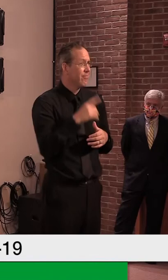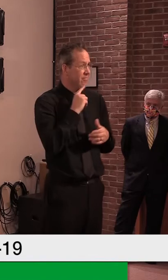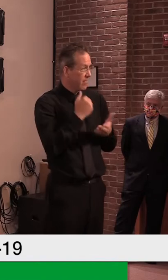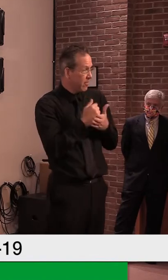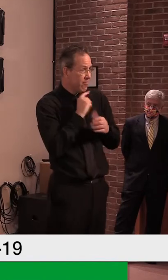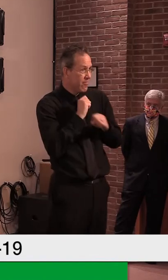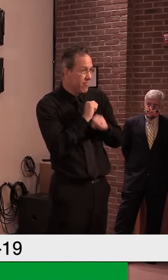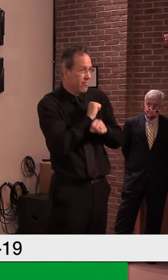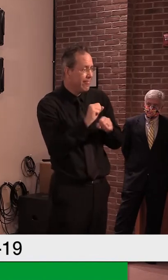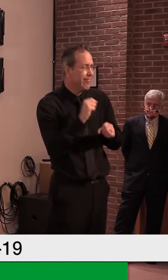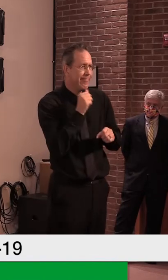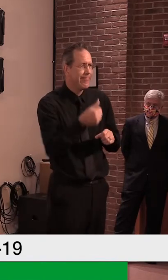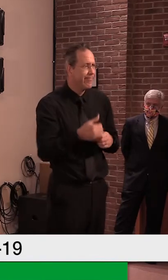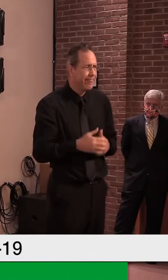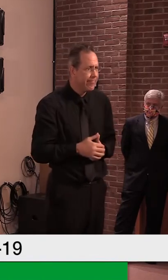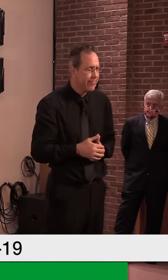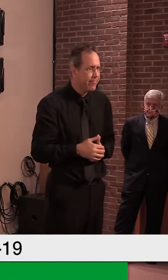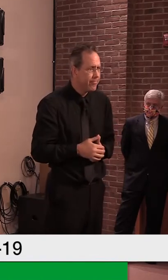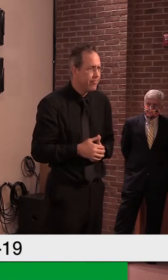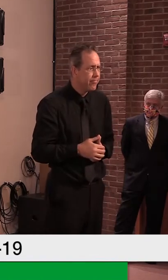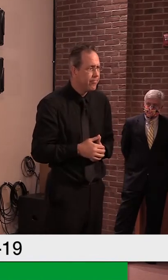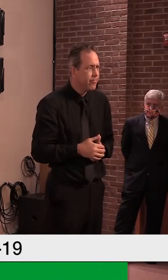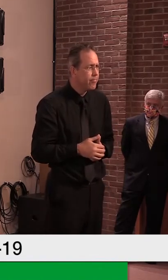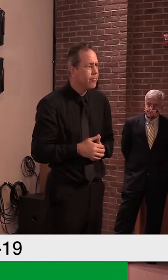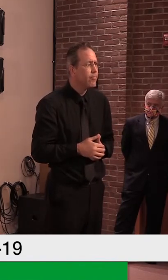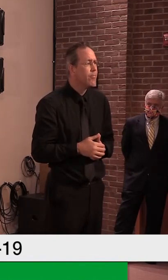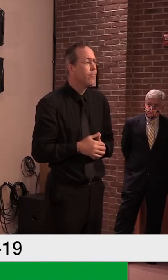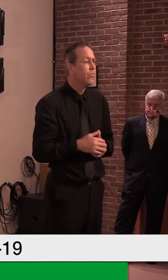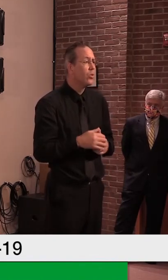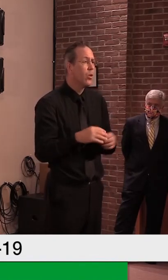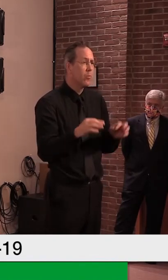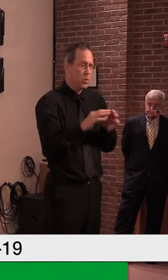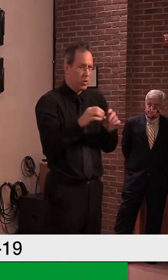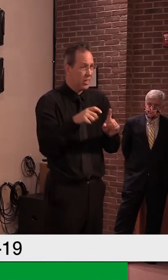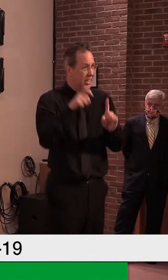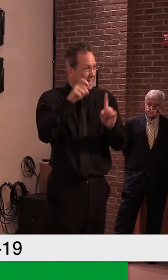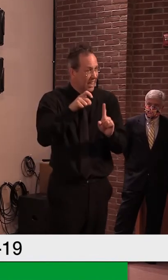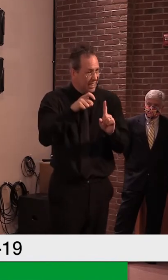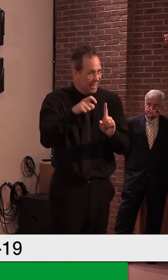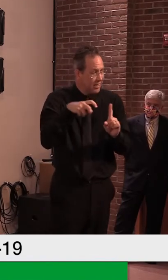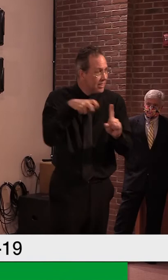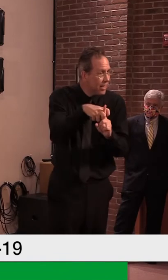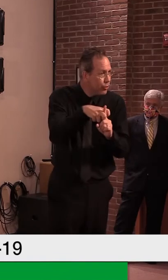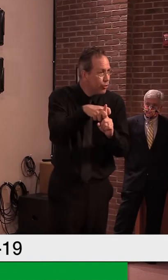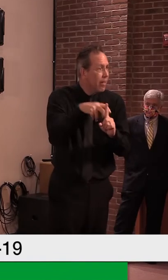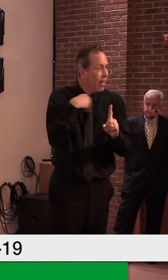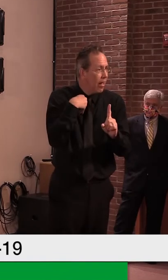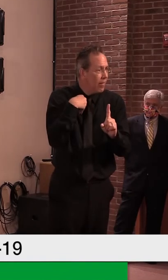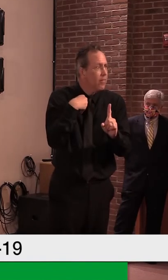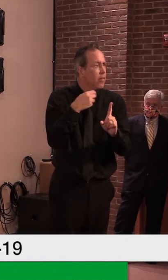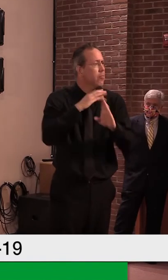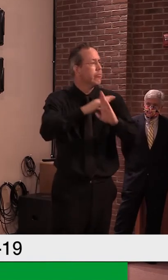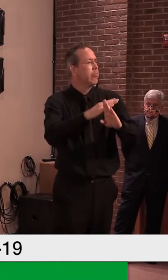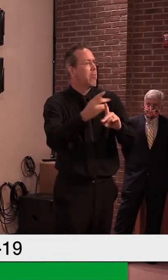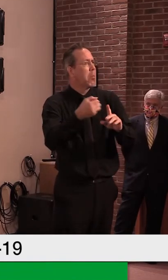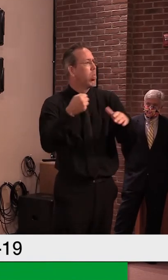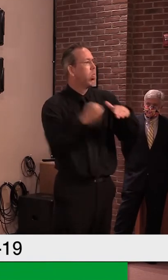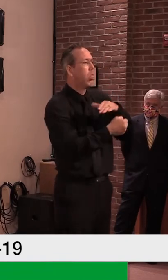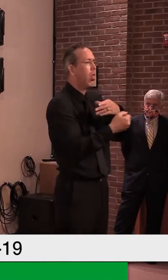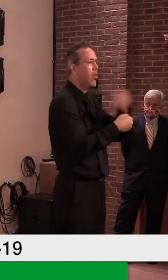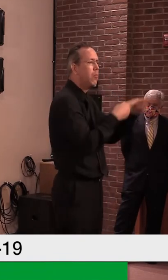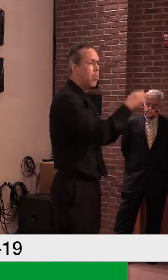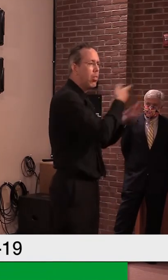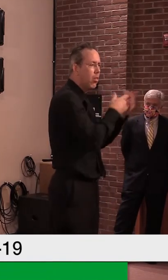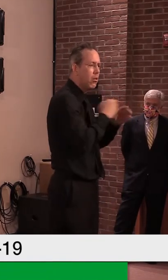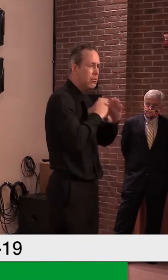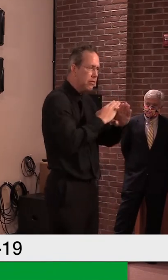test results. It would just allow you to identify them sooner. And who knows what the impact on the workforce might be, uh, at a state